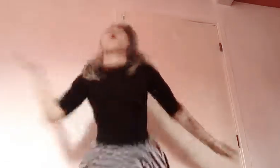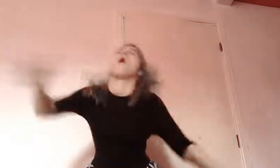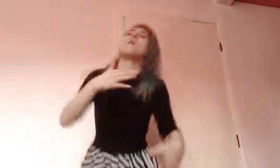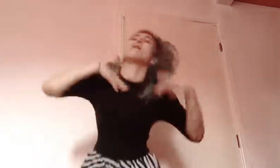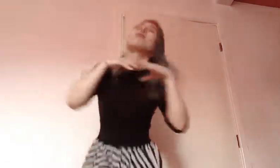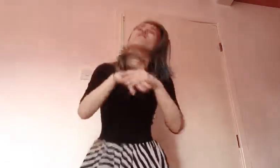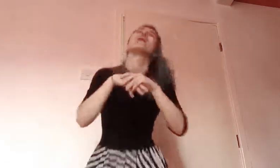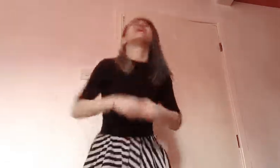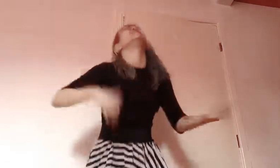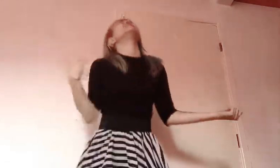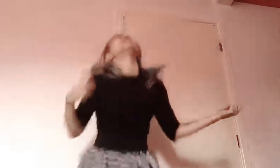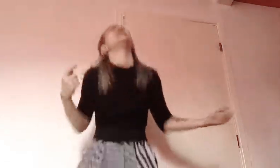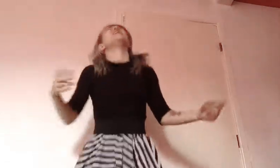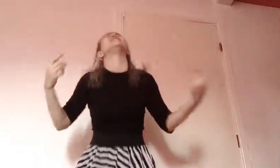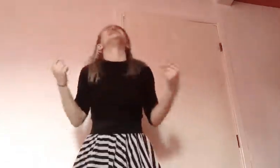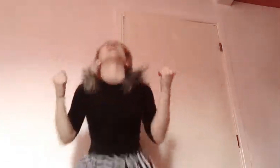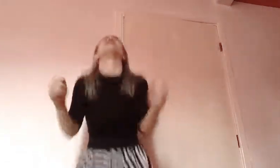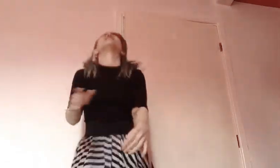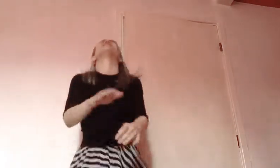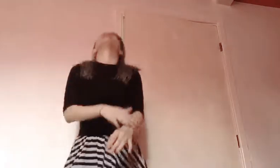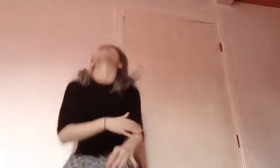All my friends are heathens.